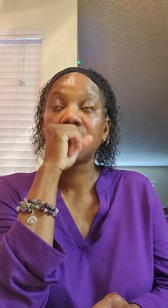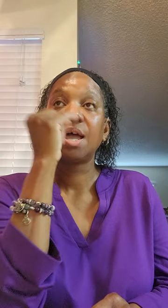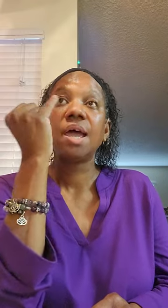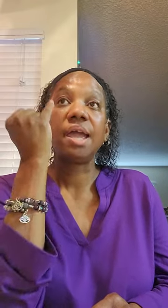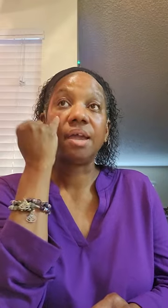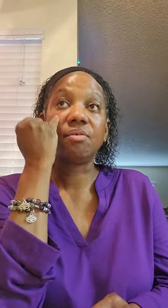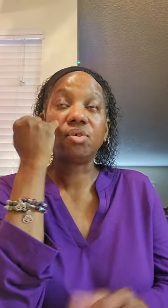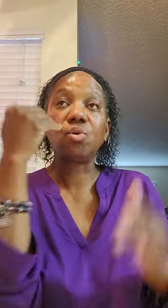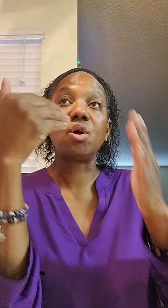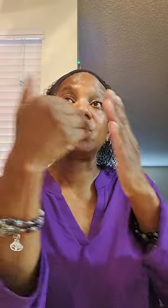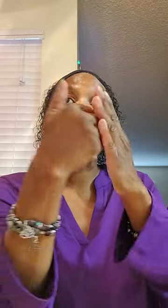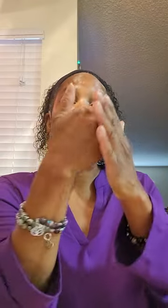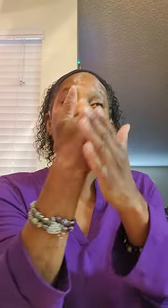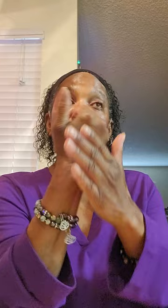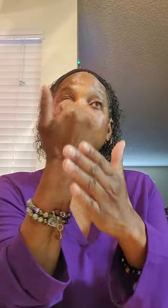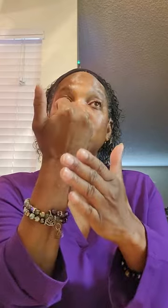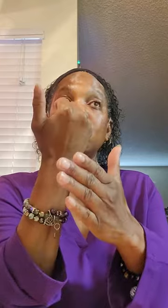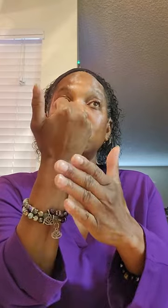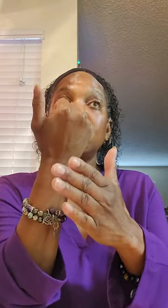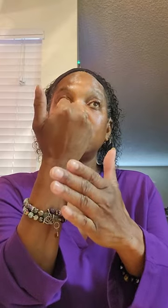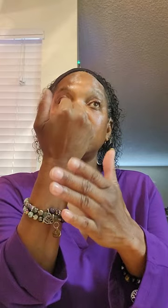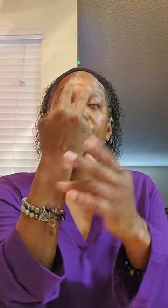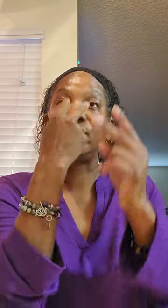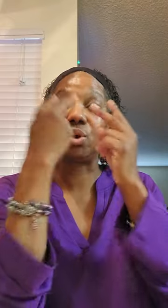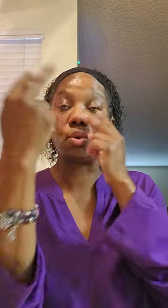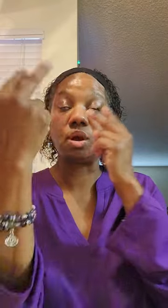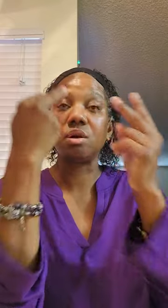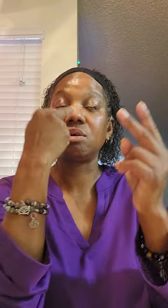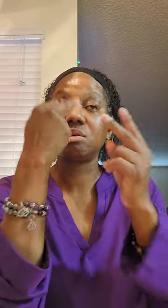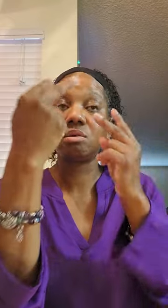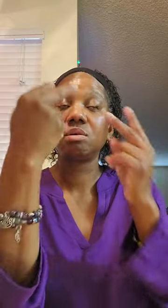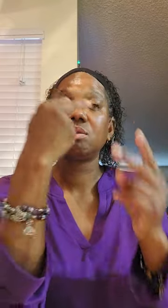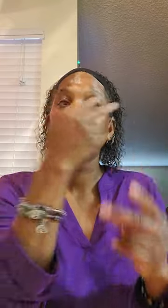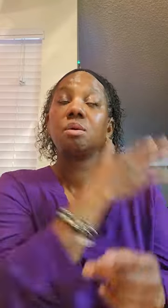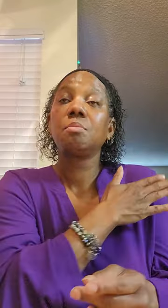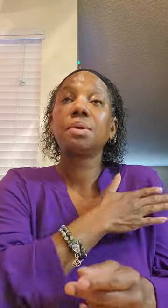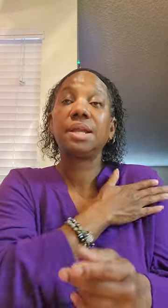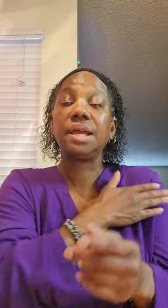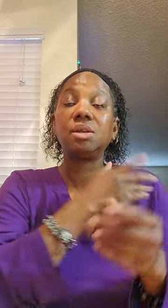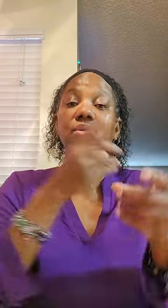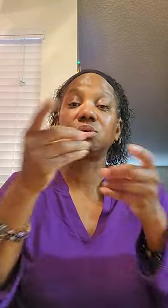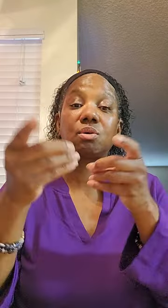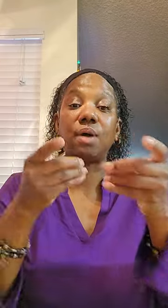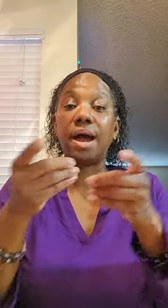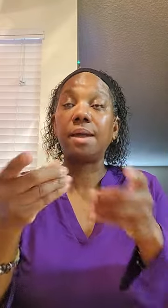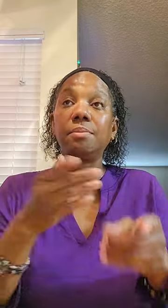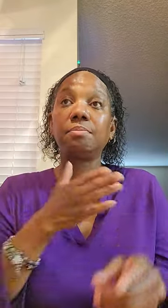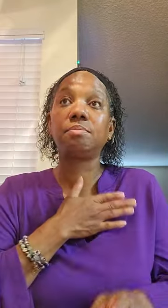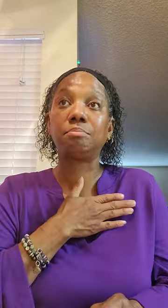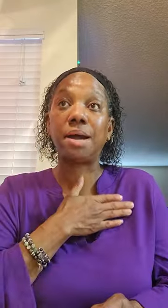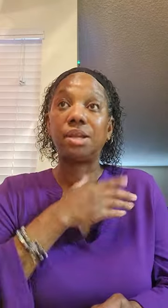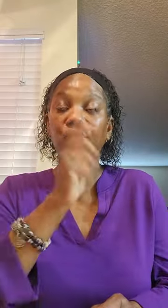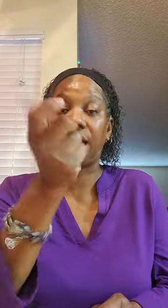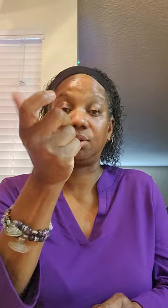If you are a new viewer. Please subscribe my channel.